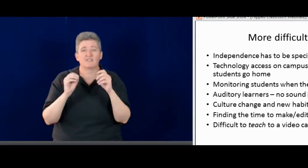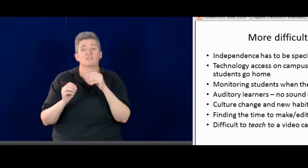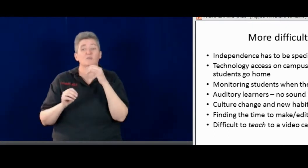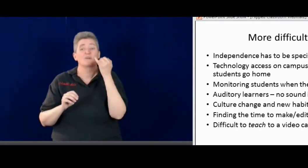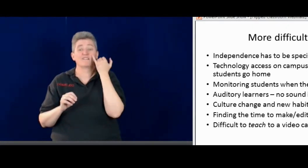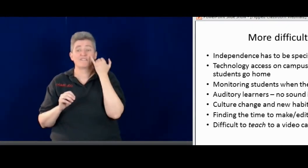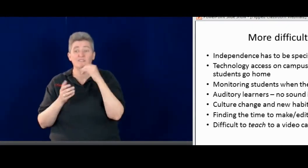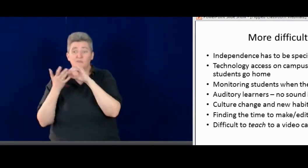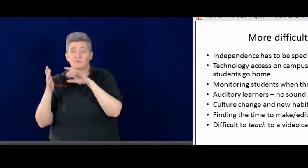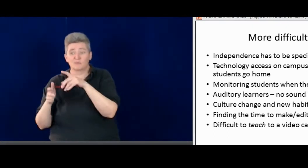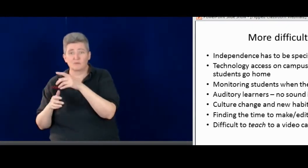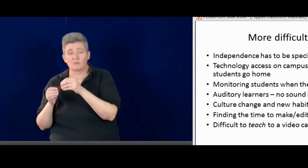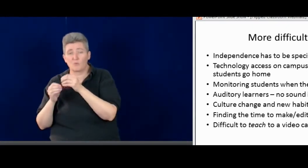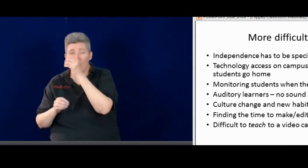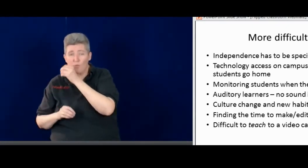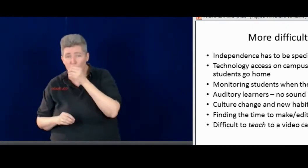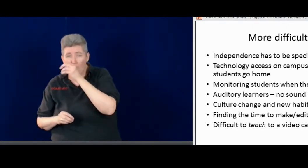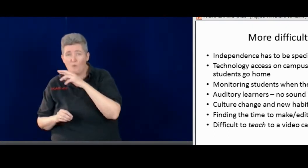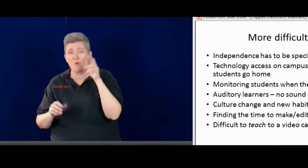auditory.